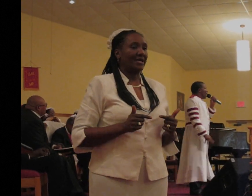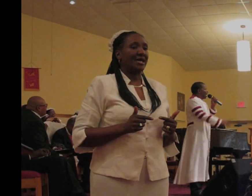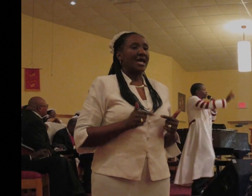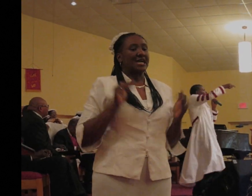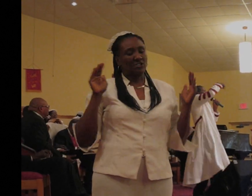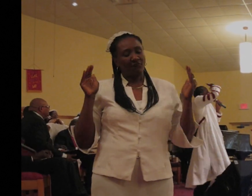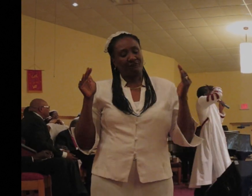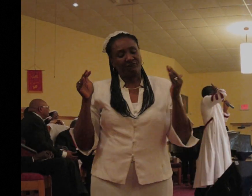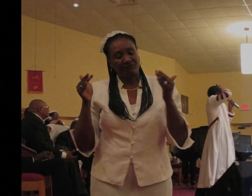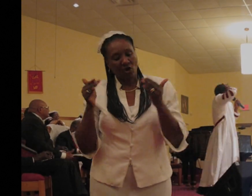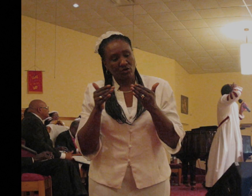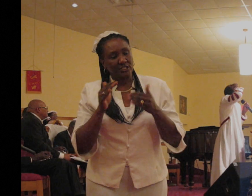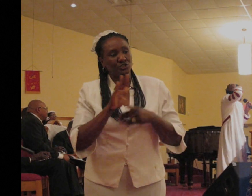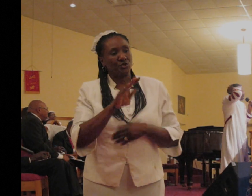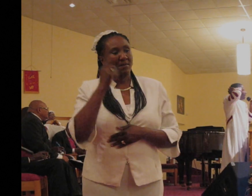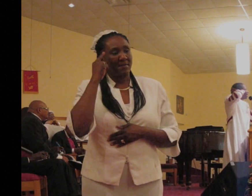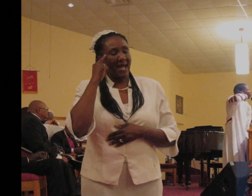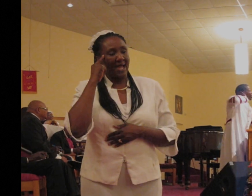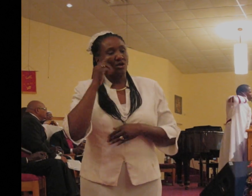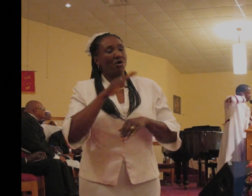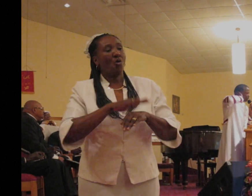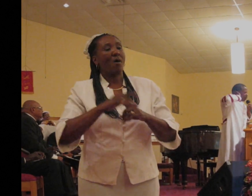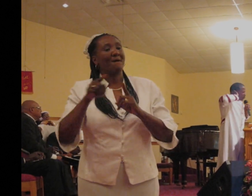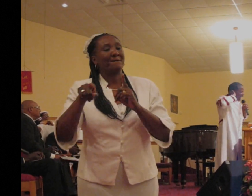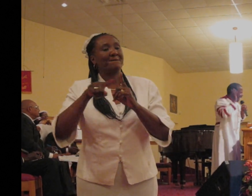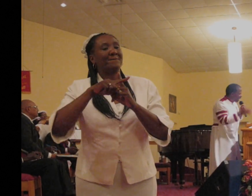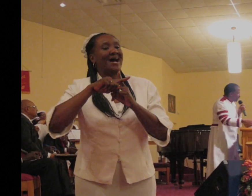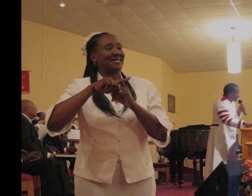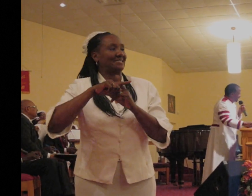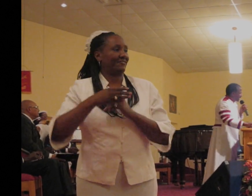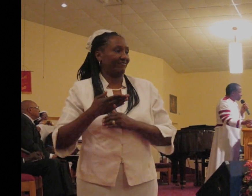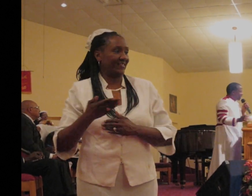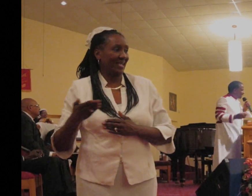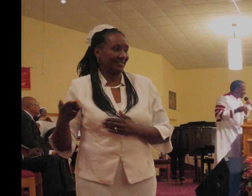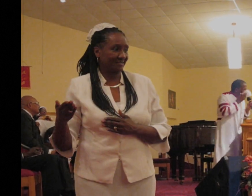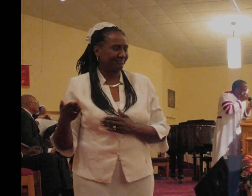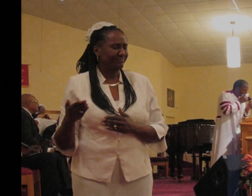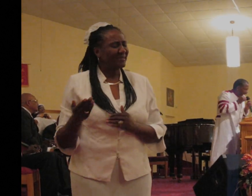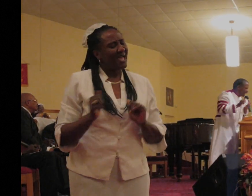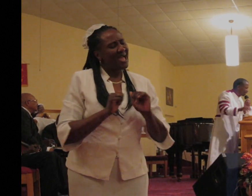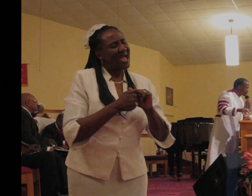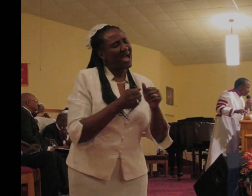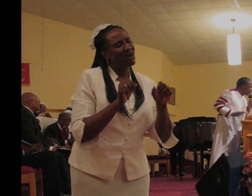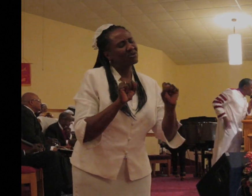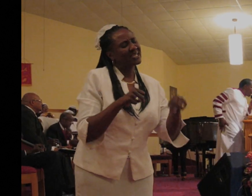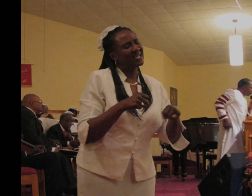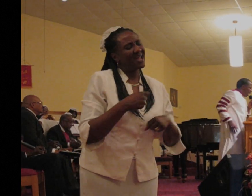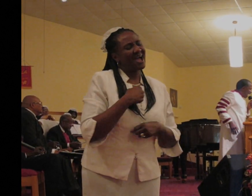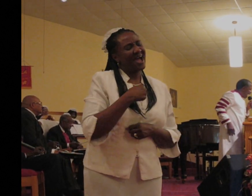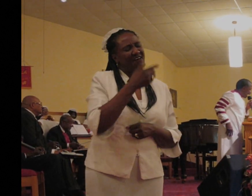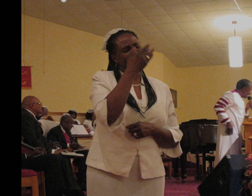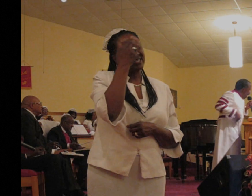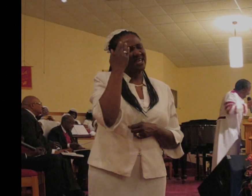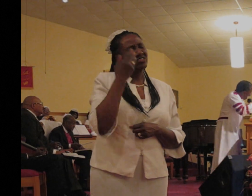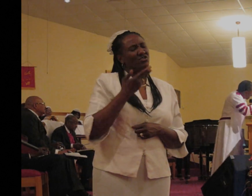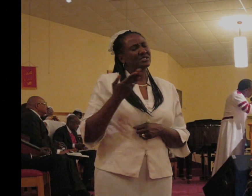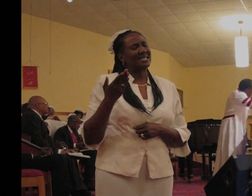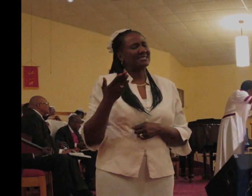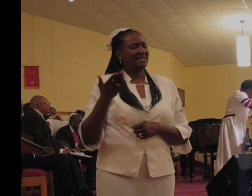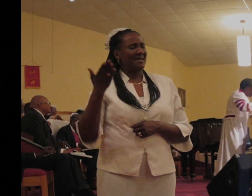And so Paul looked at it and he wrestled with how can I forget those things which are behind? How can I